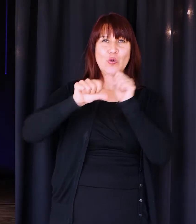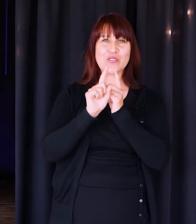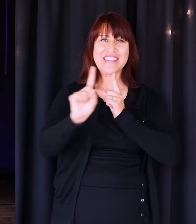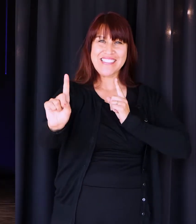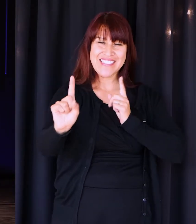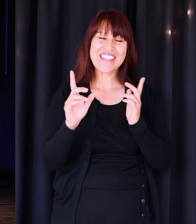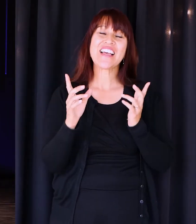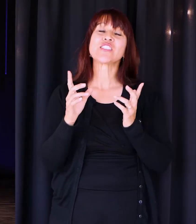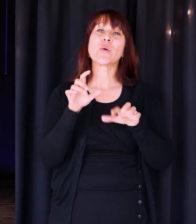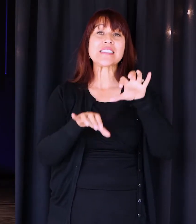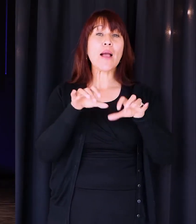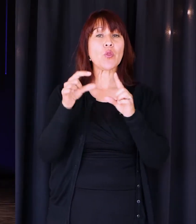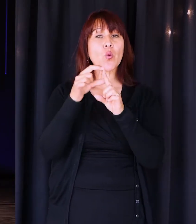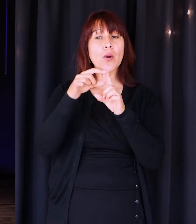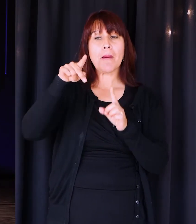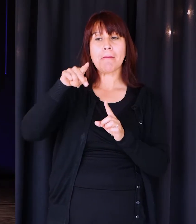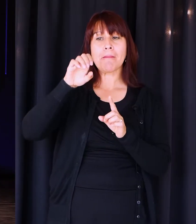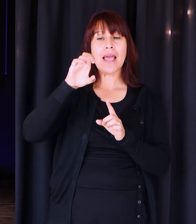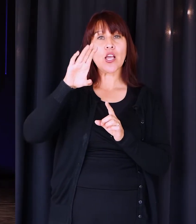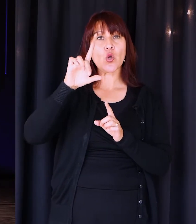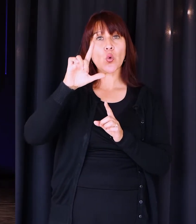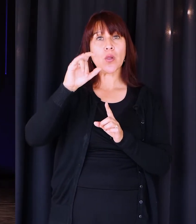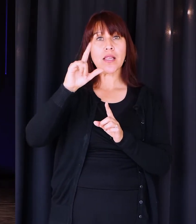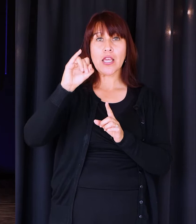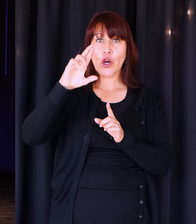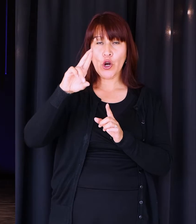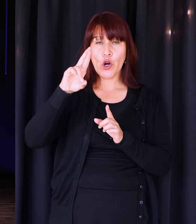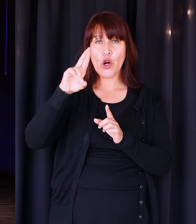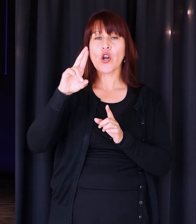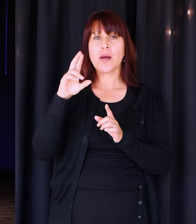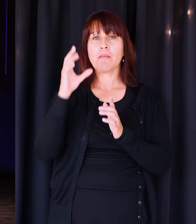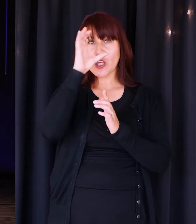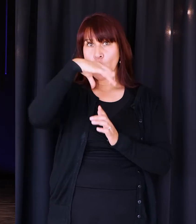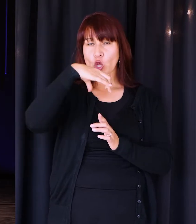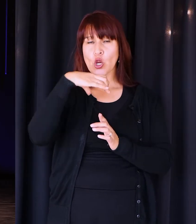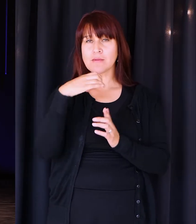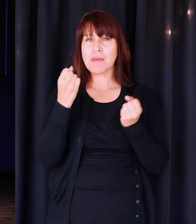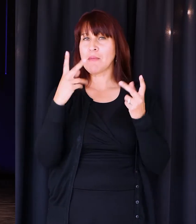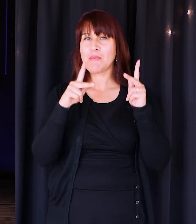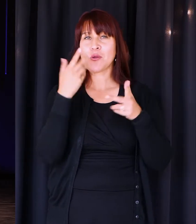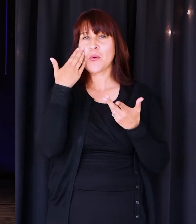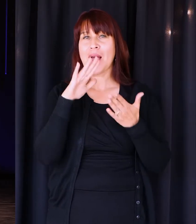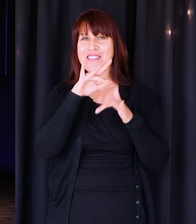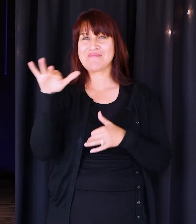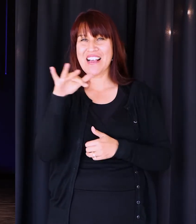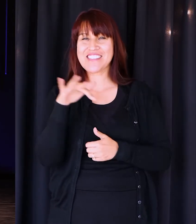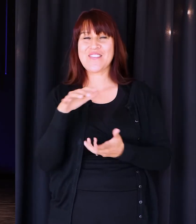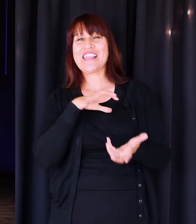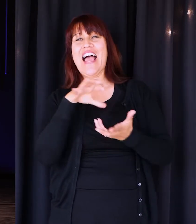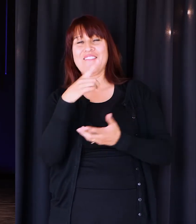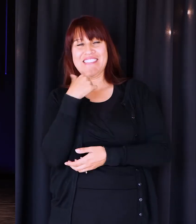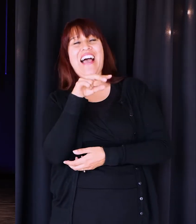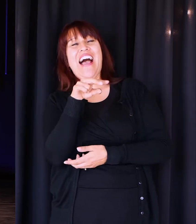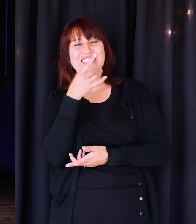how about this? Type the word peculiar right now. And I thought that'd be fun because a bunch of you won't know how to spell it. So we'll get a good laugh out of that